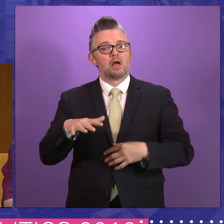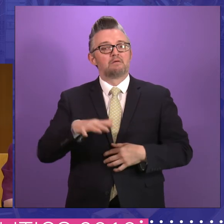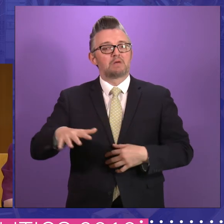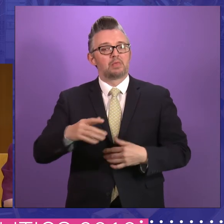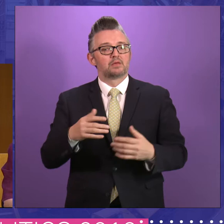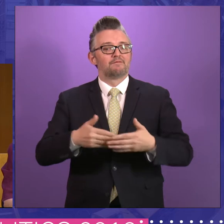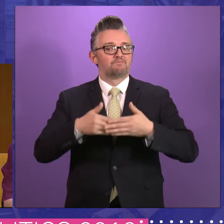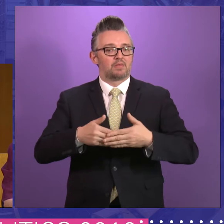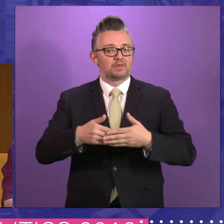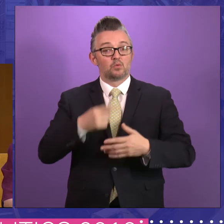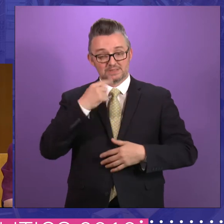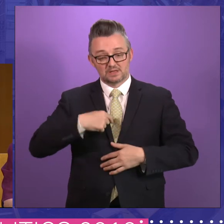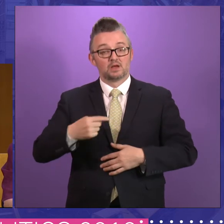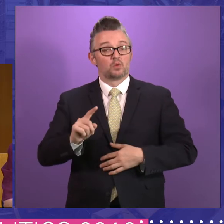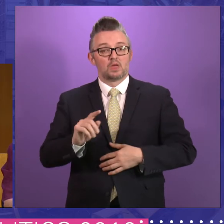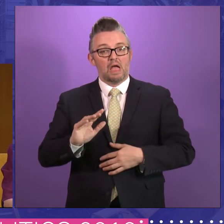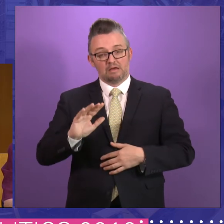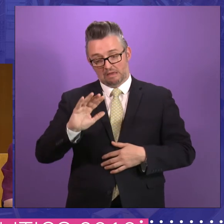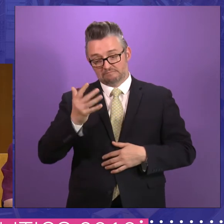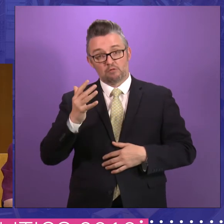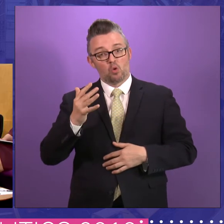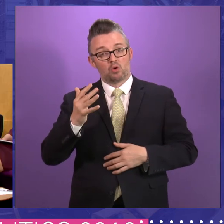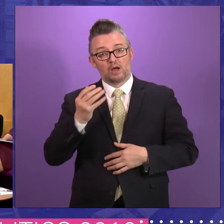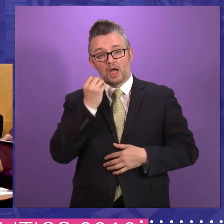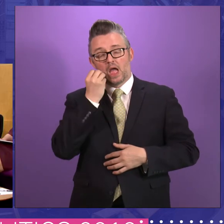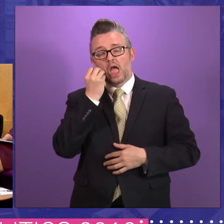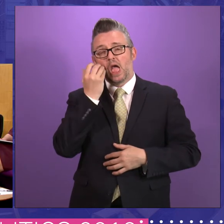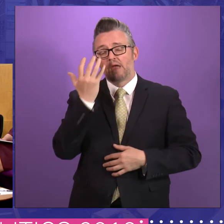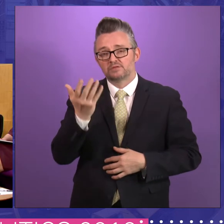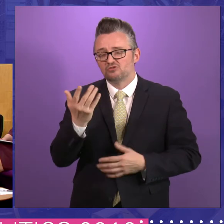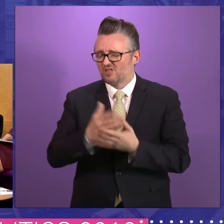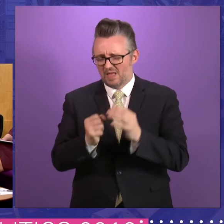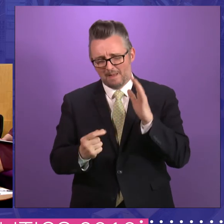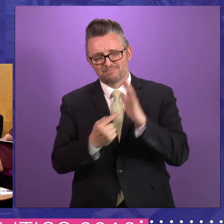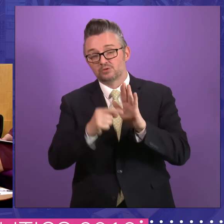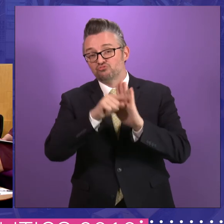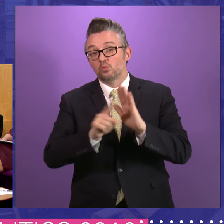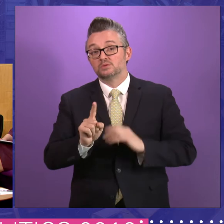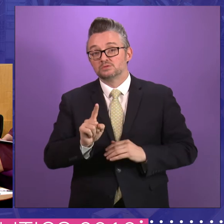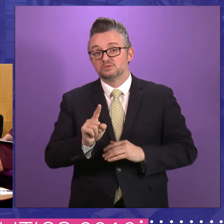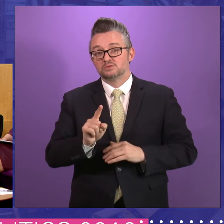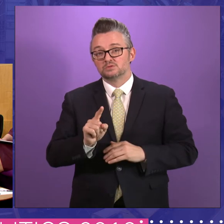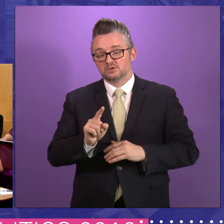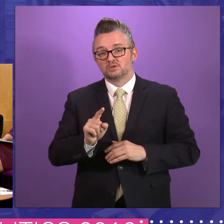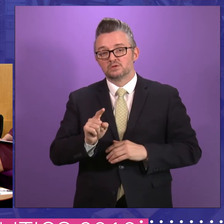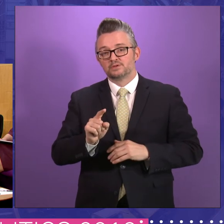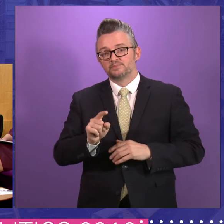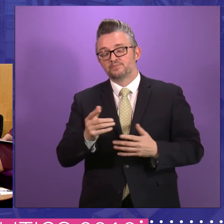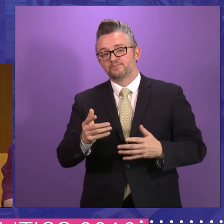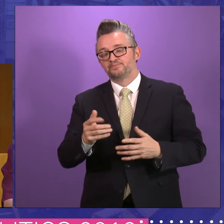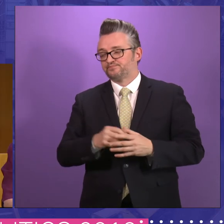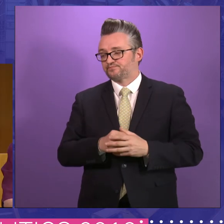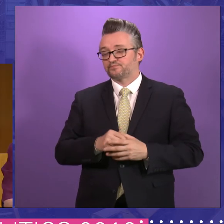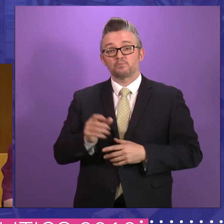We have a decision time at five o'clock every day. It's one of the most important, um, principles in which the parliament is founded. But a downside, if you can call it downside,